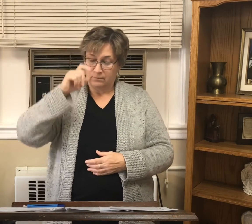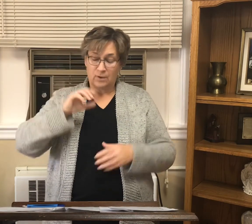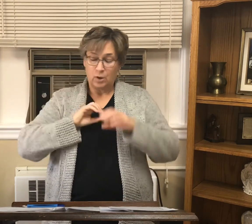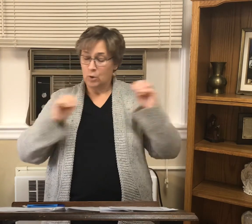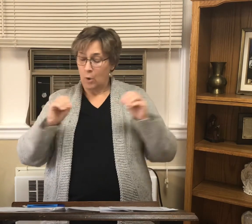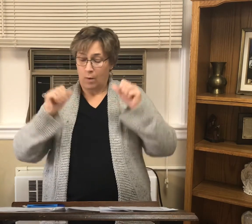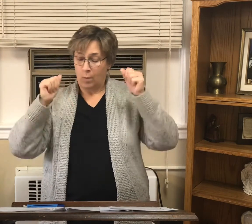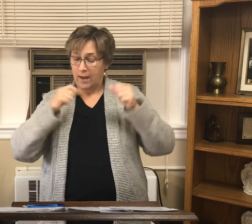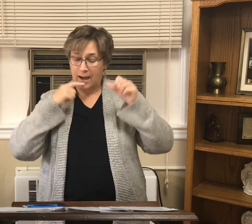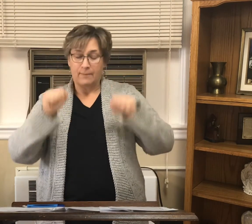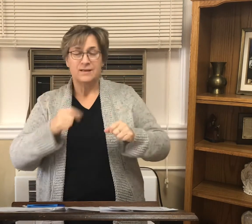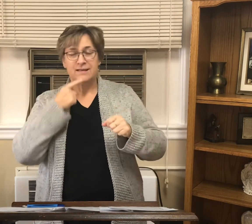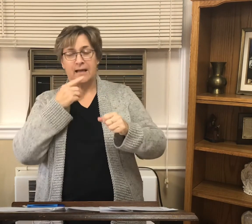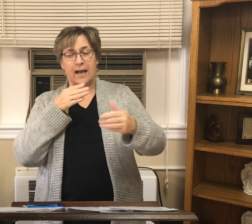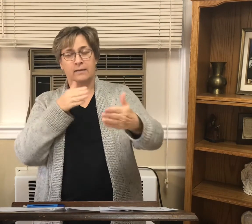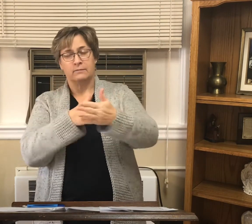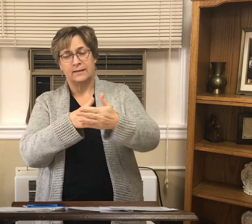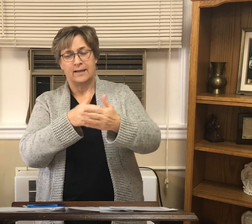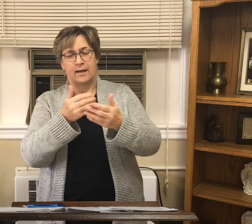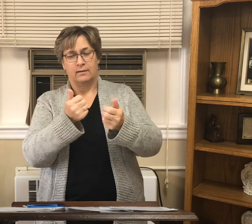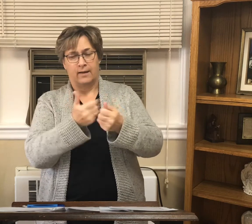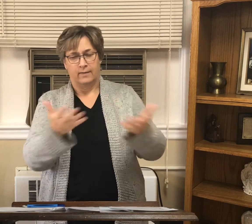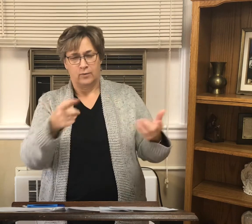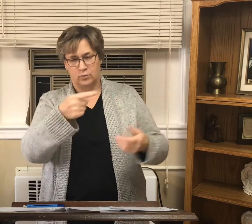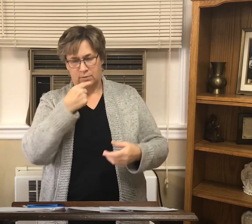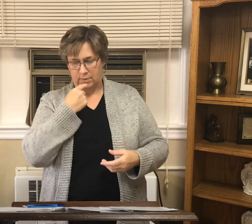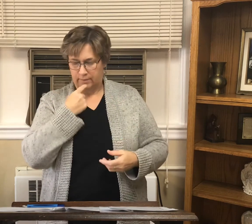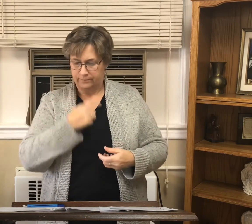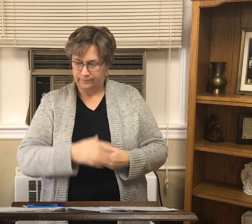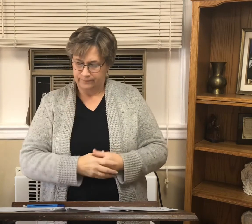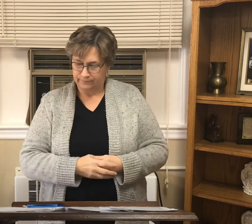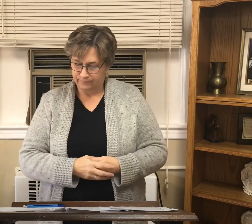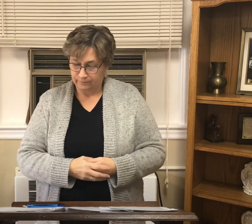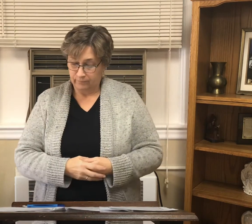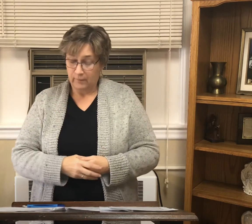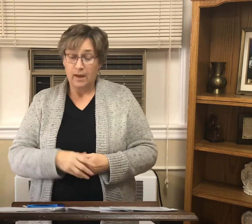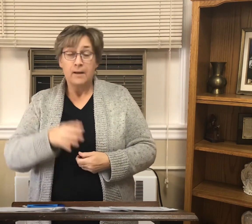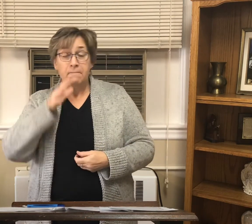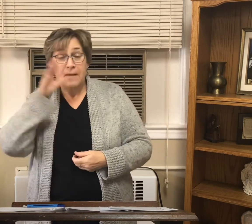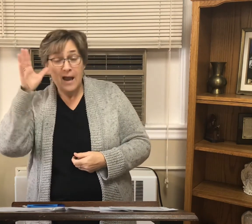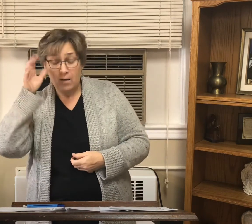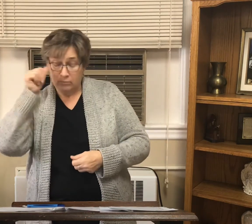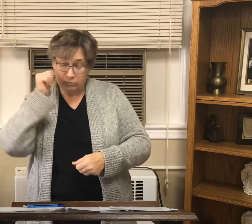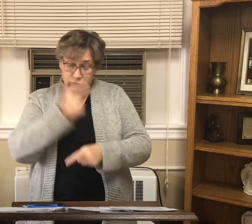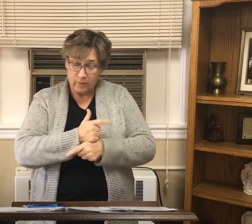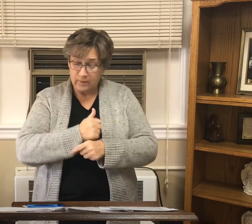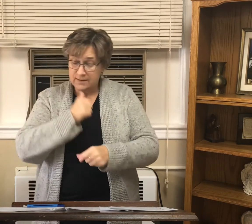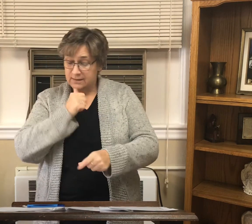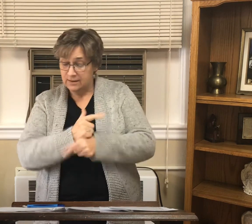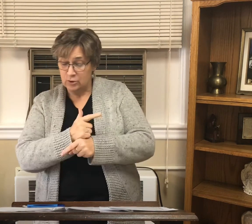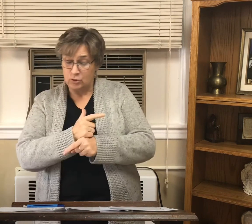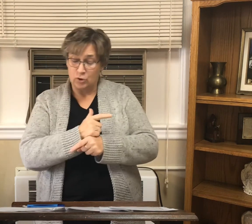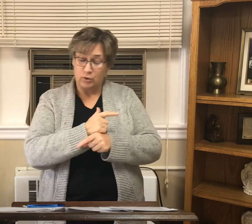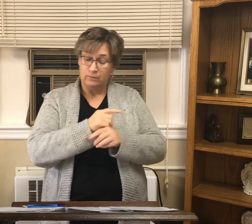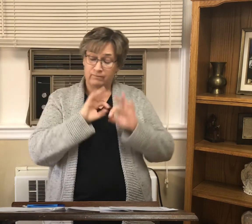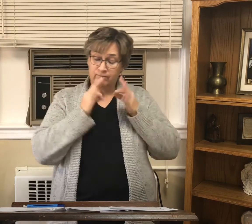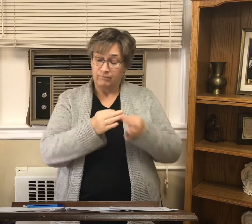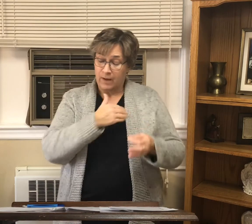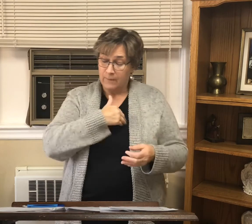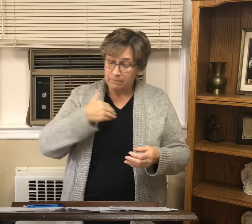you a wisdom in speaking that all your adversaries will be powerless to resist or refute you